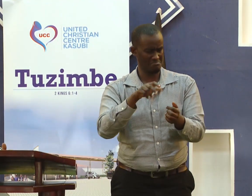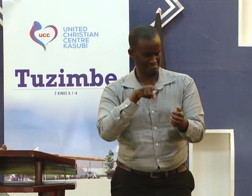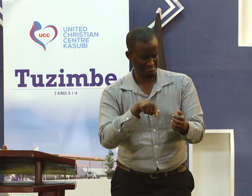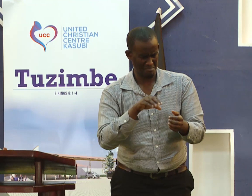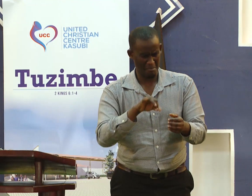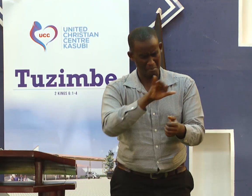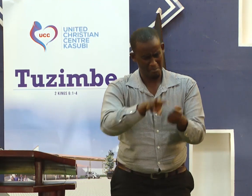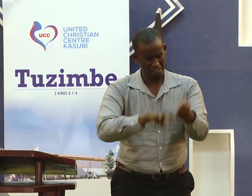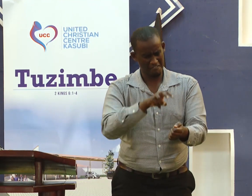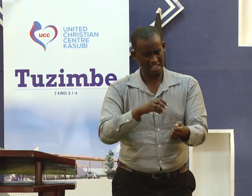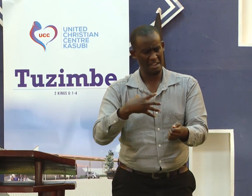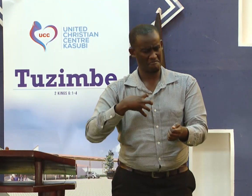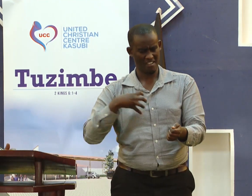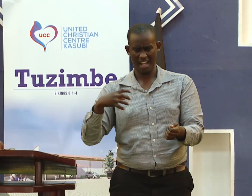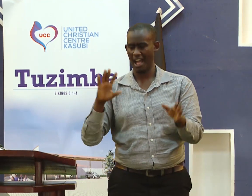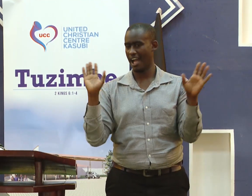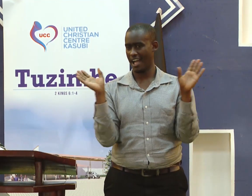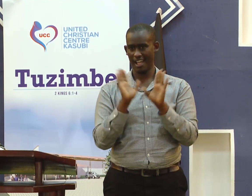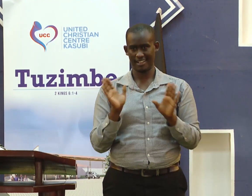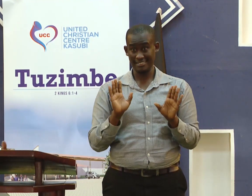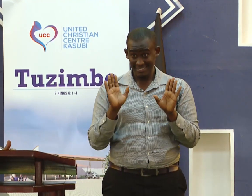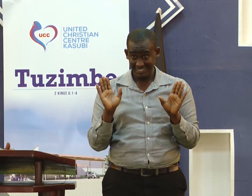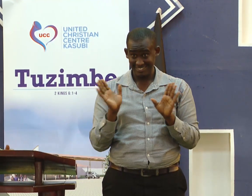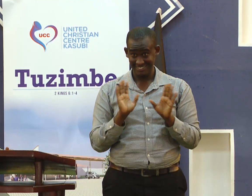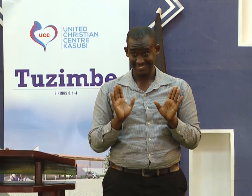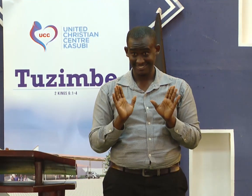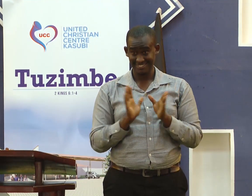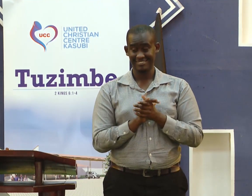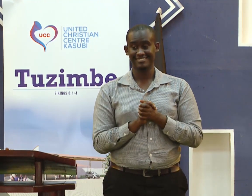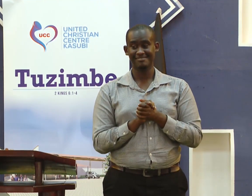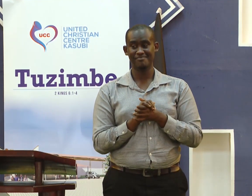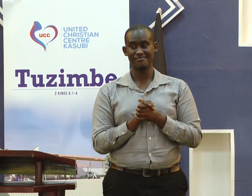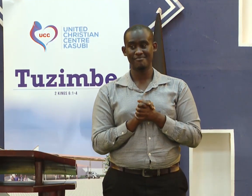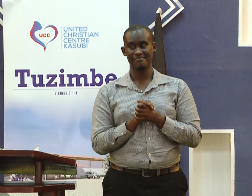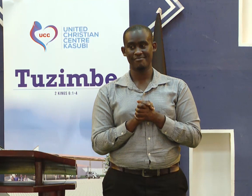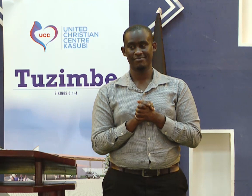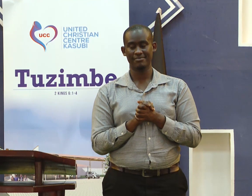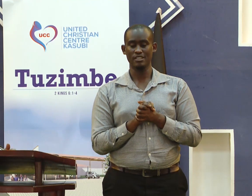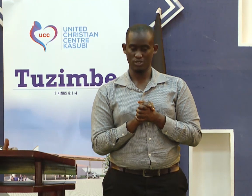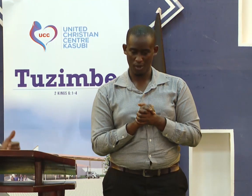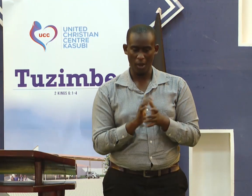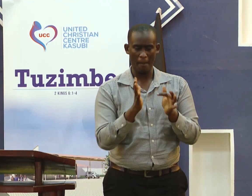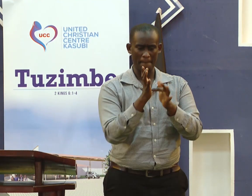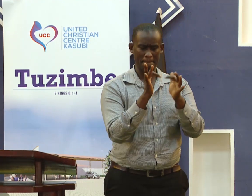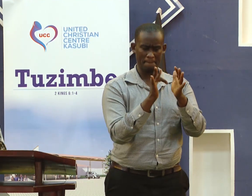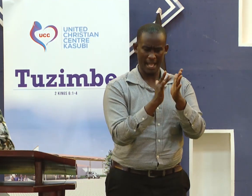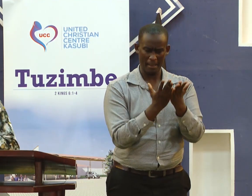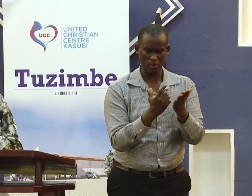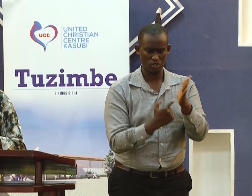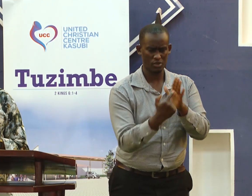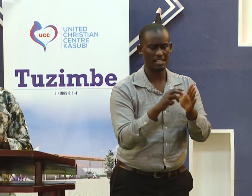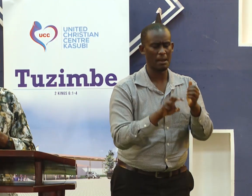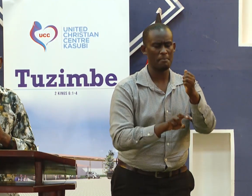And go back and read in the Bible. Of all the prophets. And the prophets. Who of them left anything